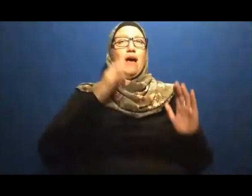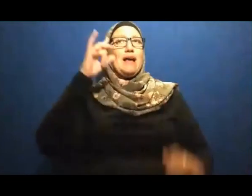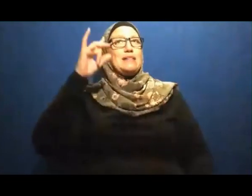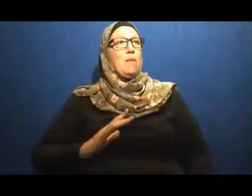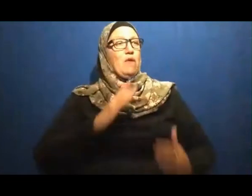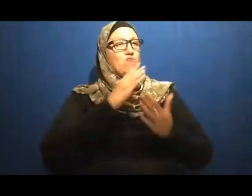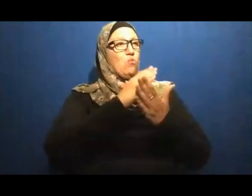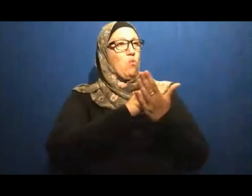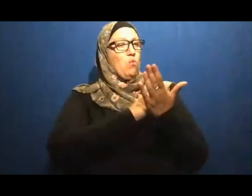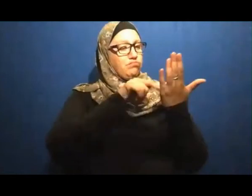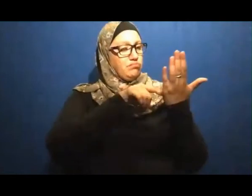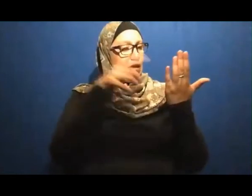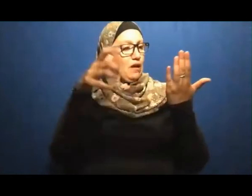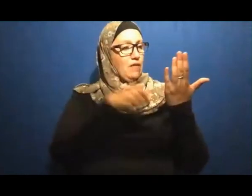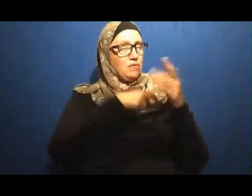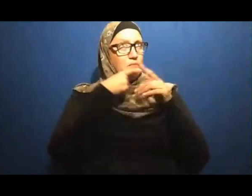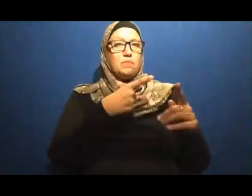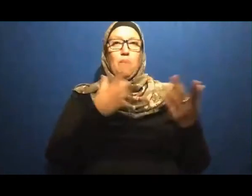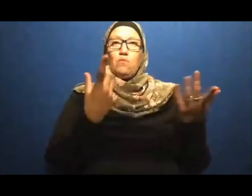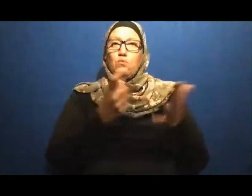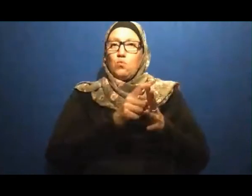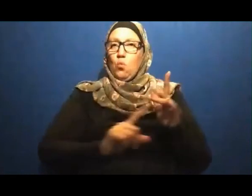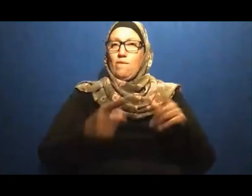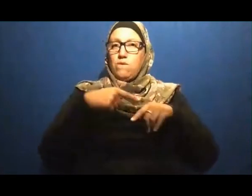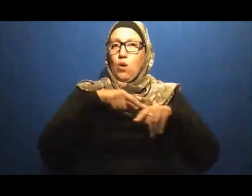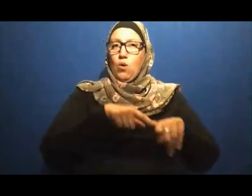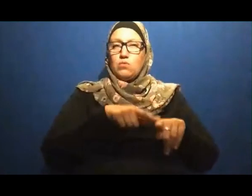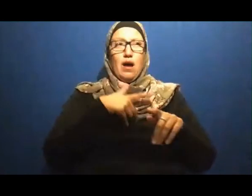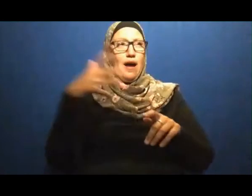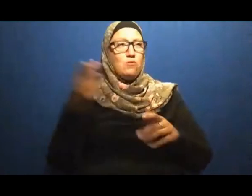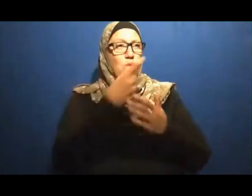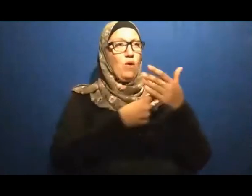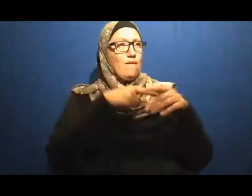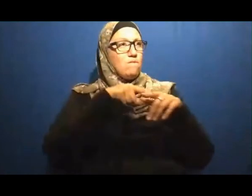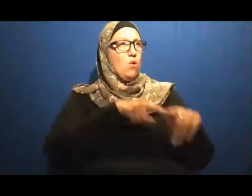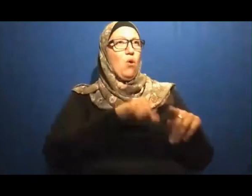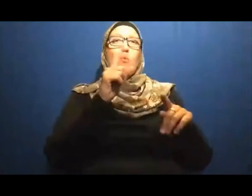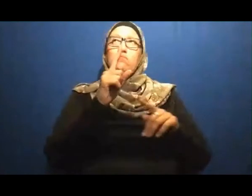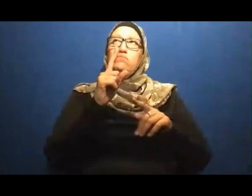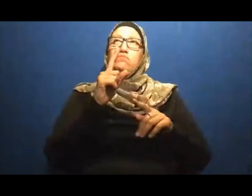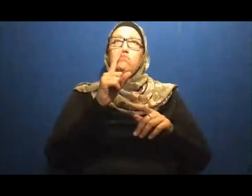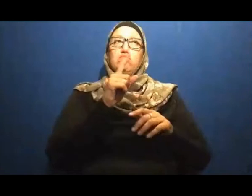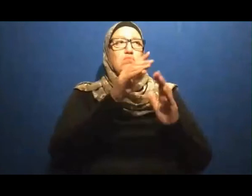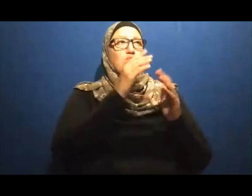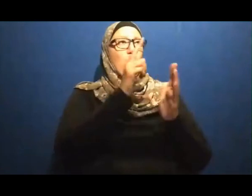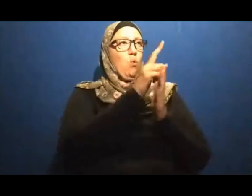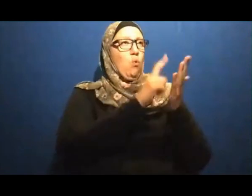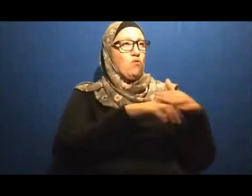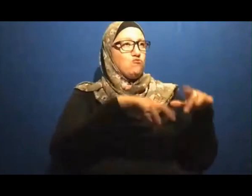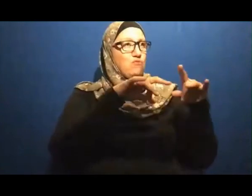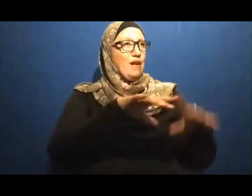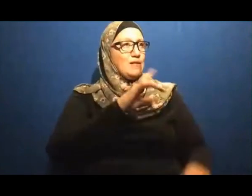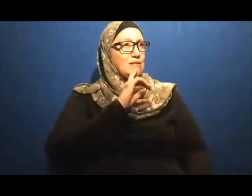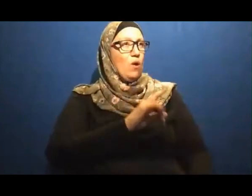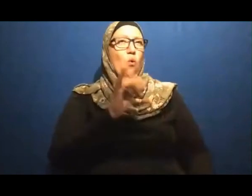situation? Am I supposed to just follow the hygienic rules? I don't need to have faith in God Or faith in God